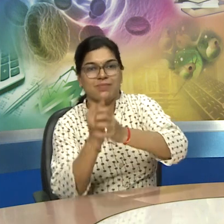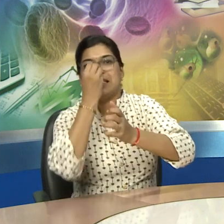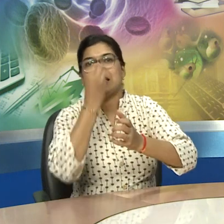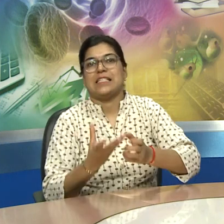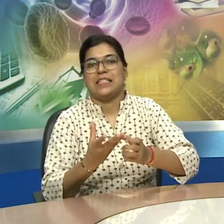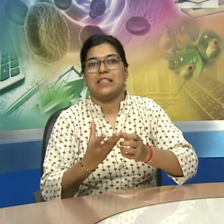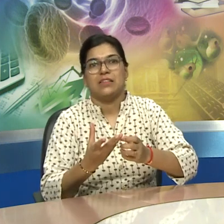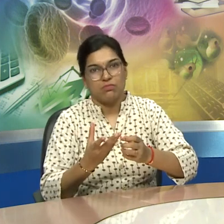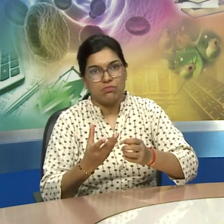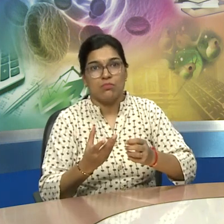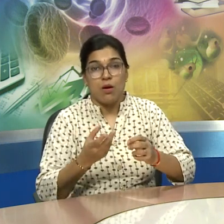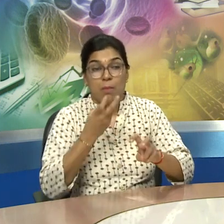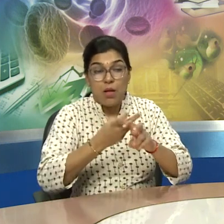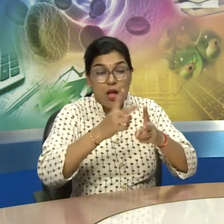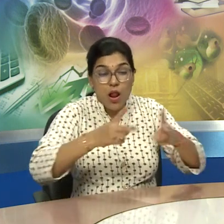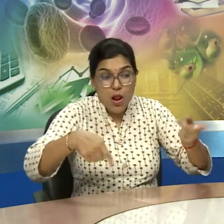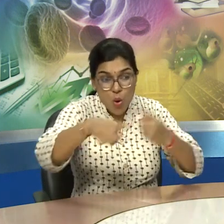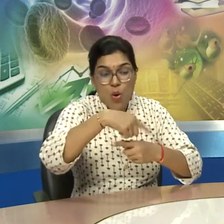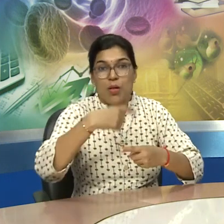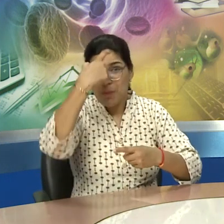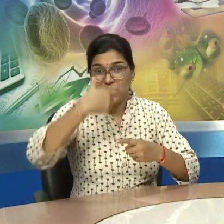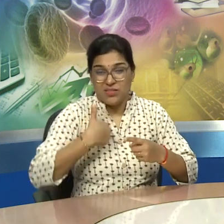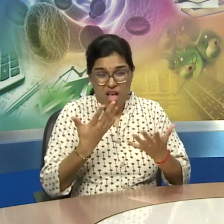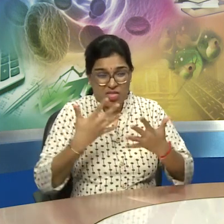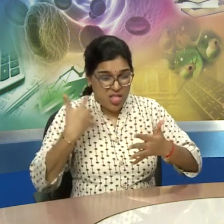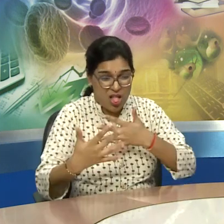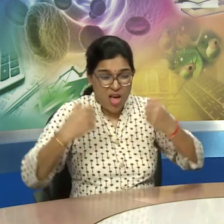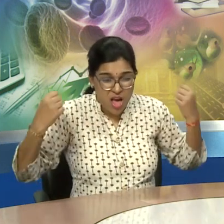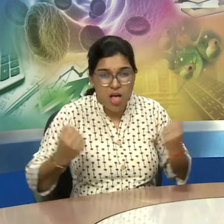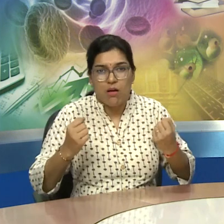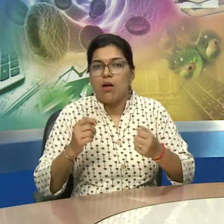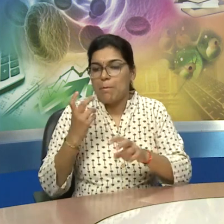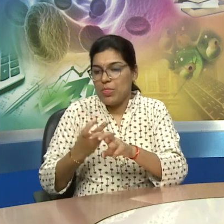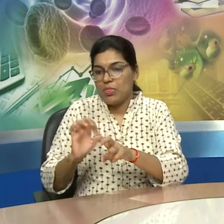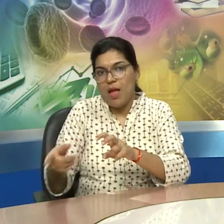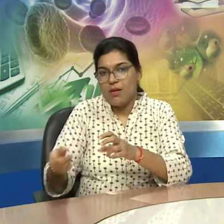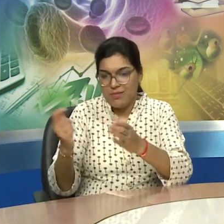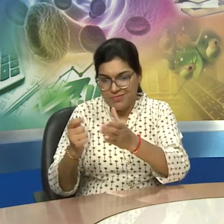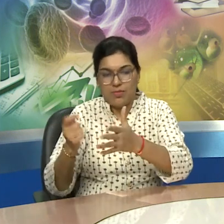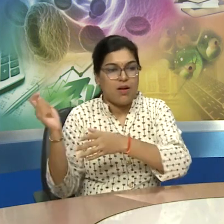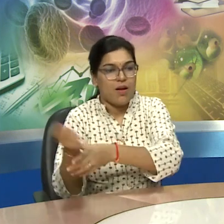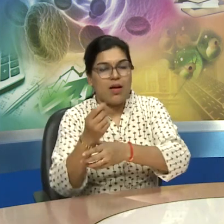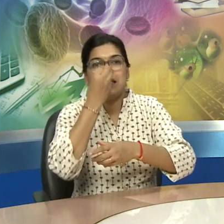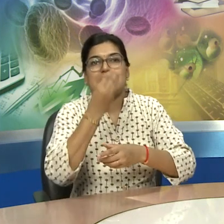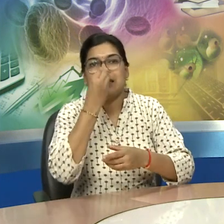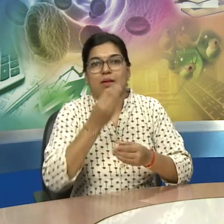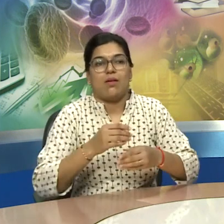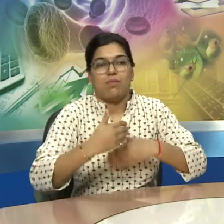so these are some tools and besides these agricultural tools the